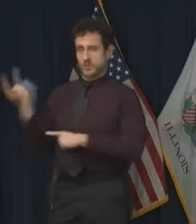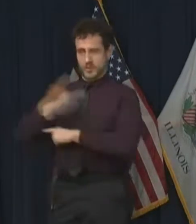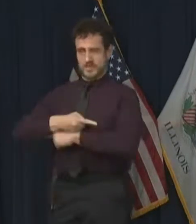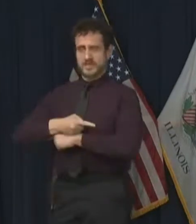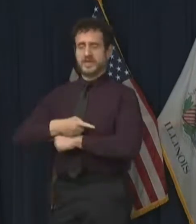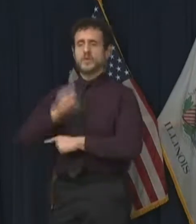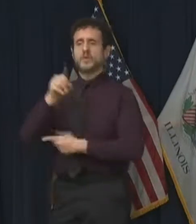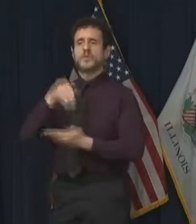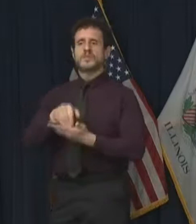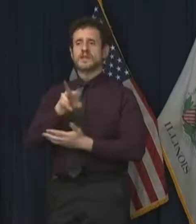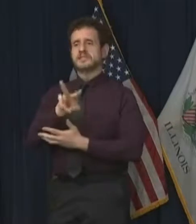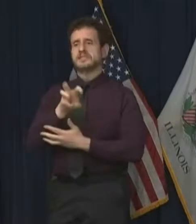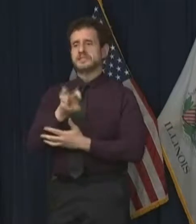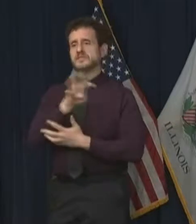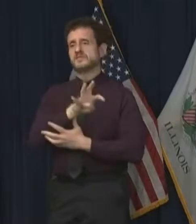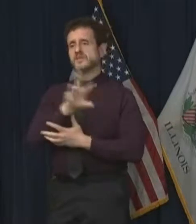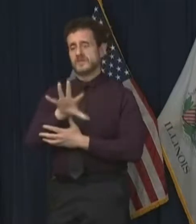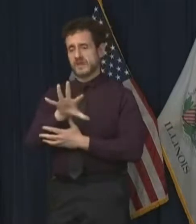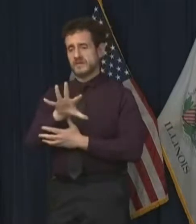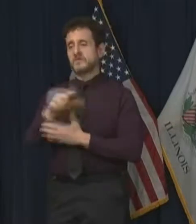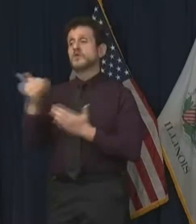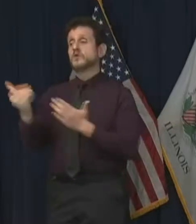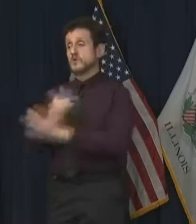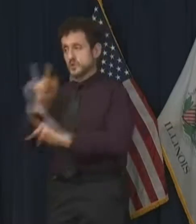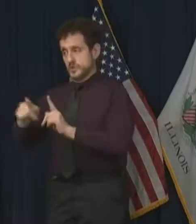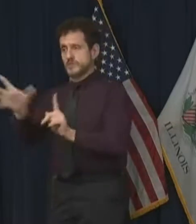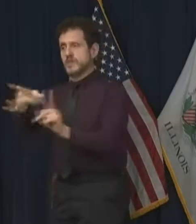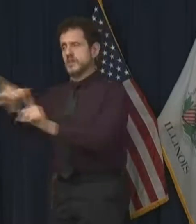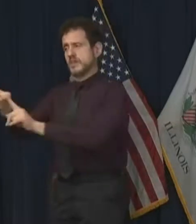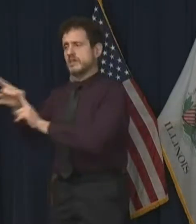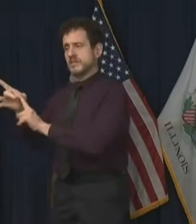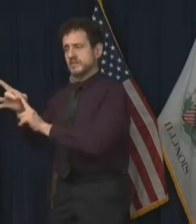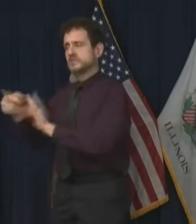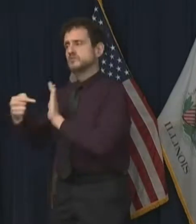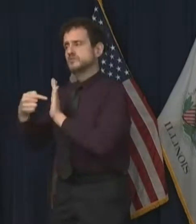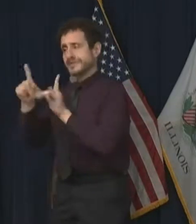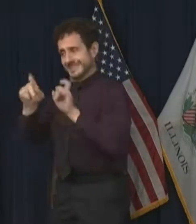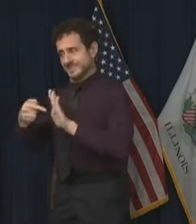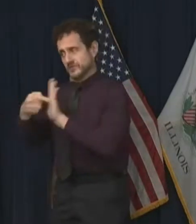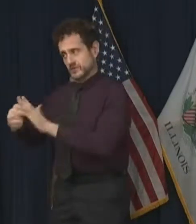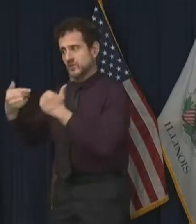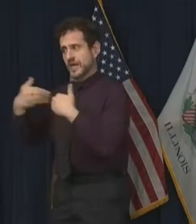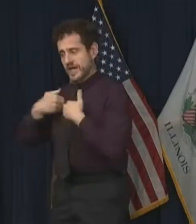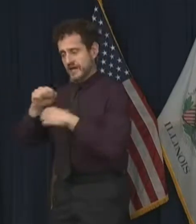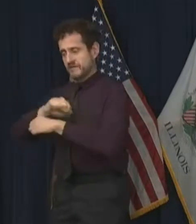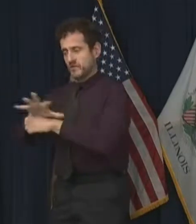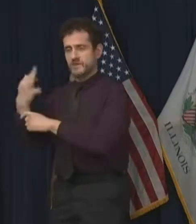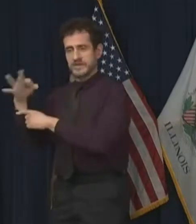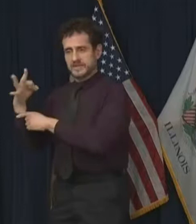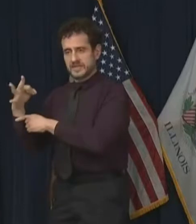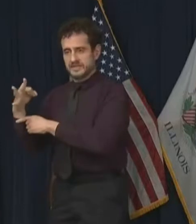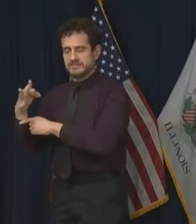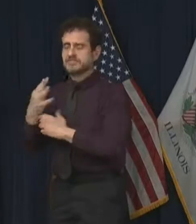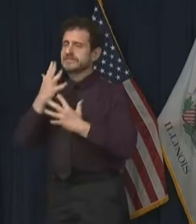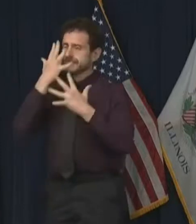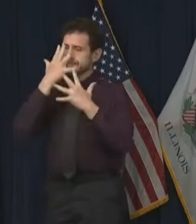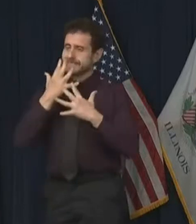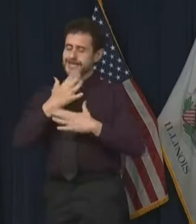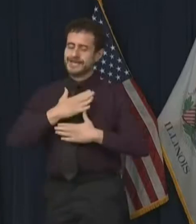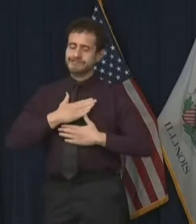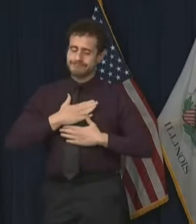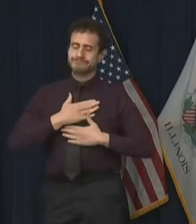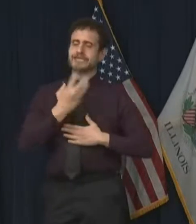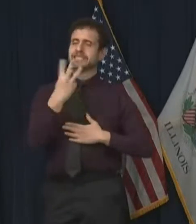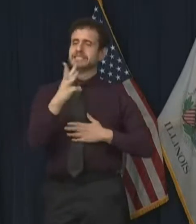,645 new Illinoisans were diagnosed with COVID-19, and unfortunately, 16 individuals